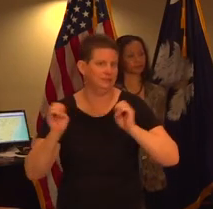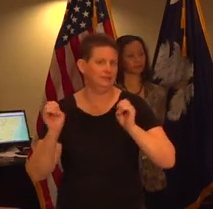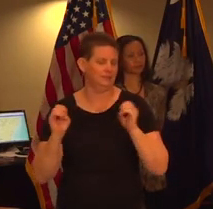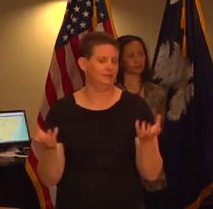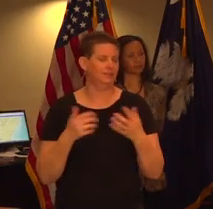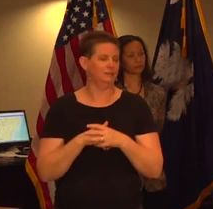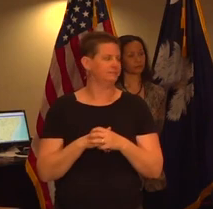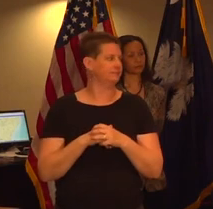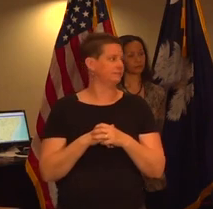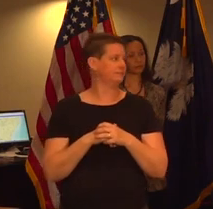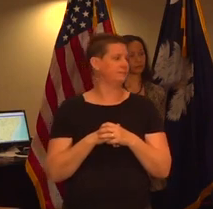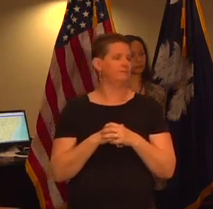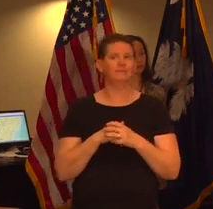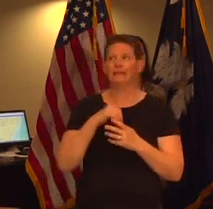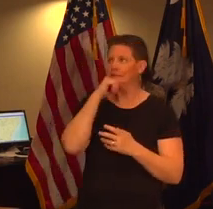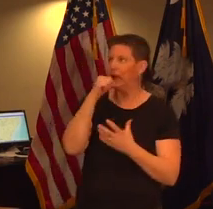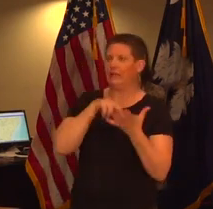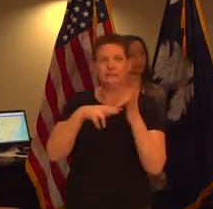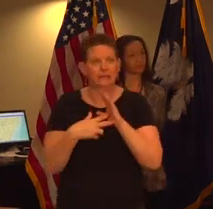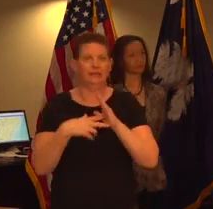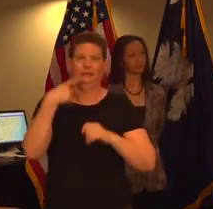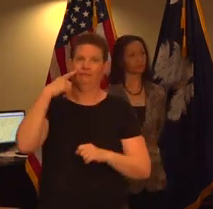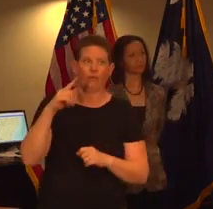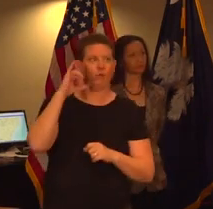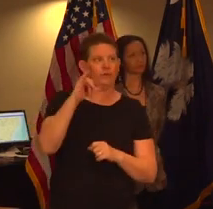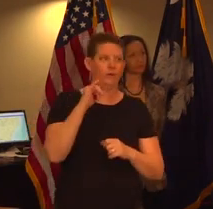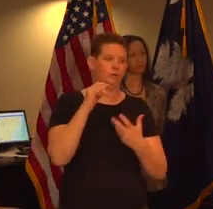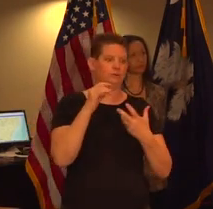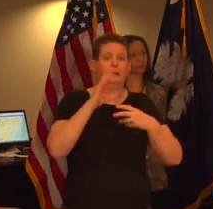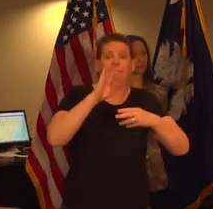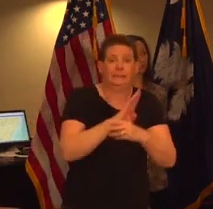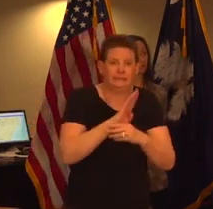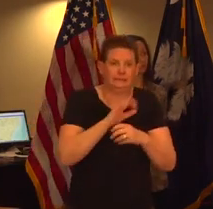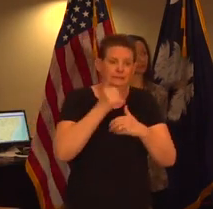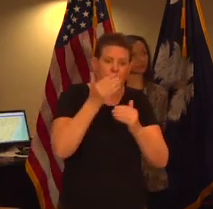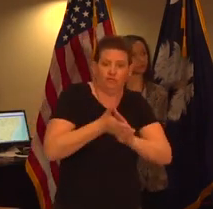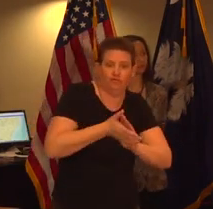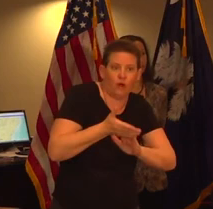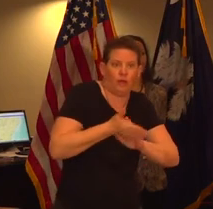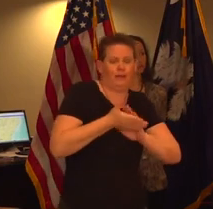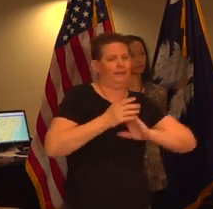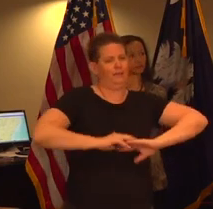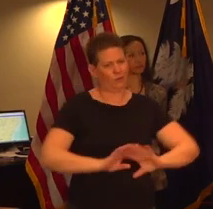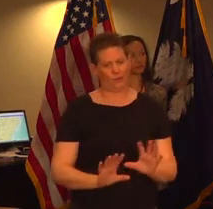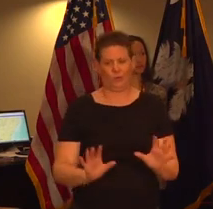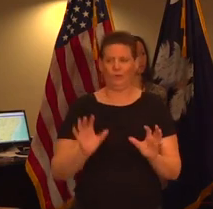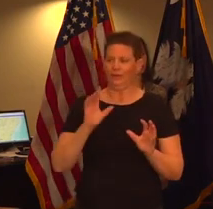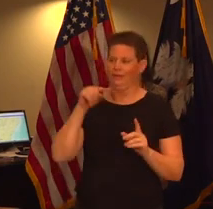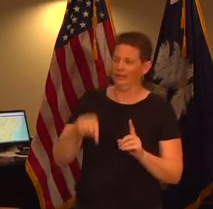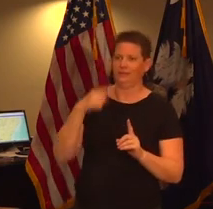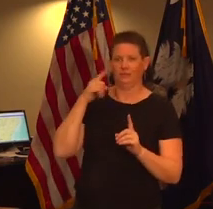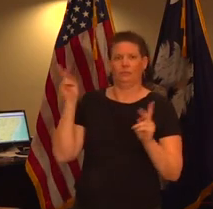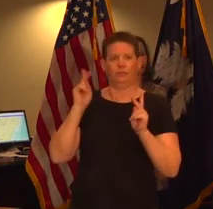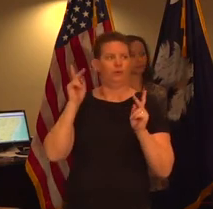this is this is not intended to apply to lawful businesses and those kind of things but rather to